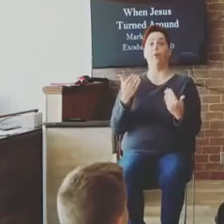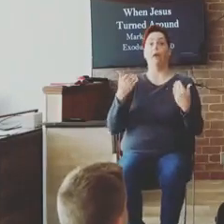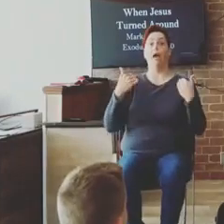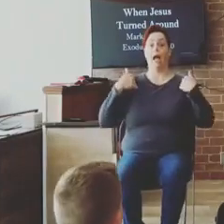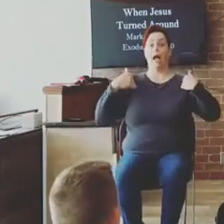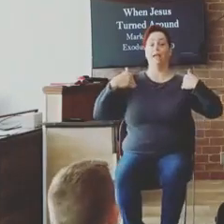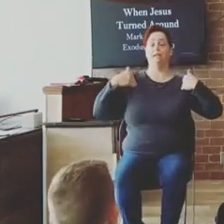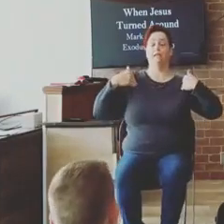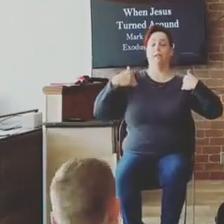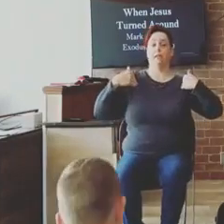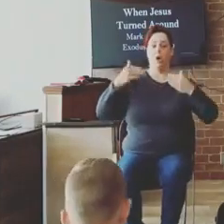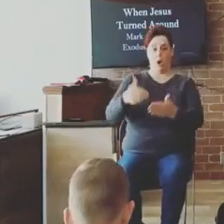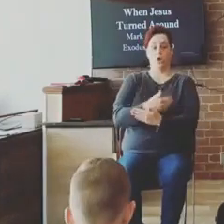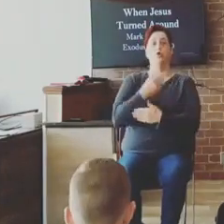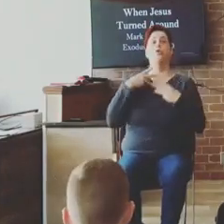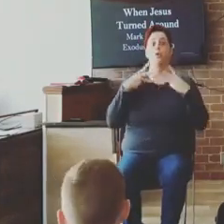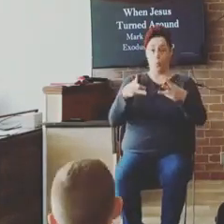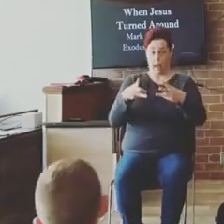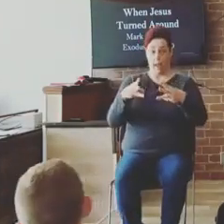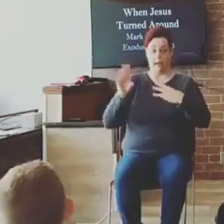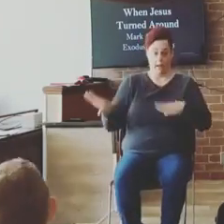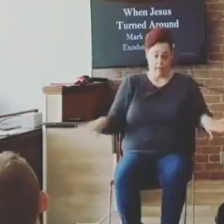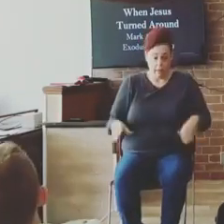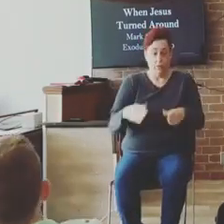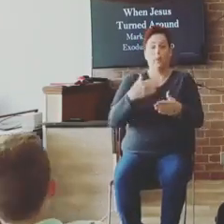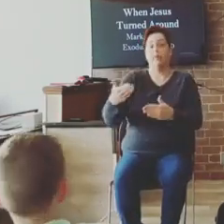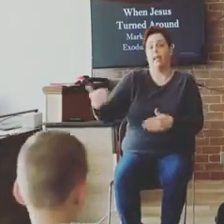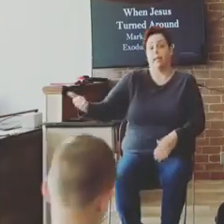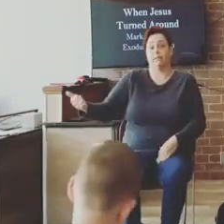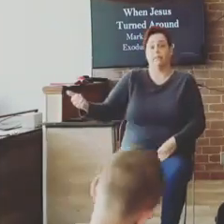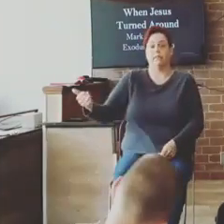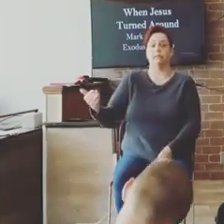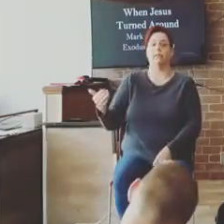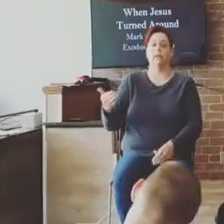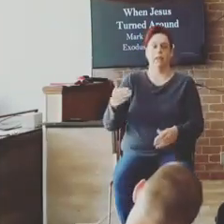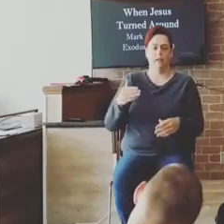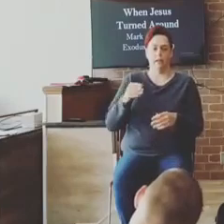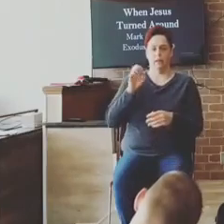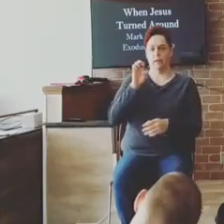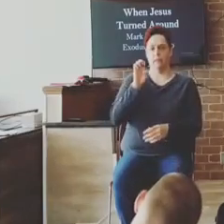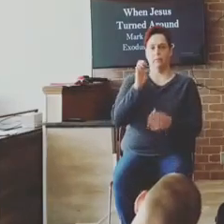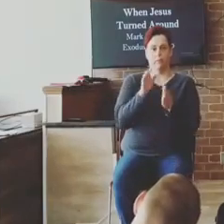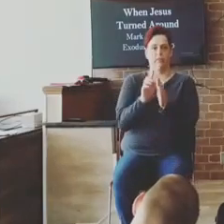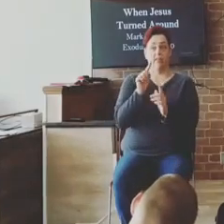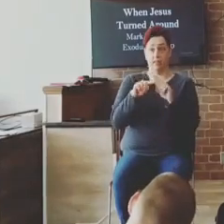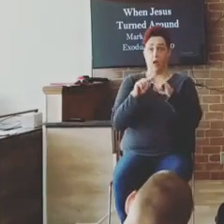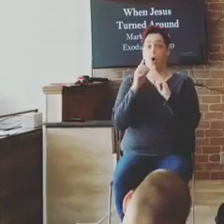Exodus, and we have it up here. Exodus chapter 33. Go to Exodus chapter 33.